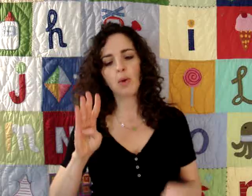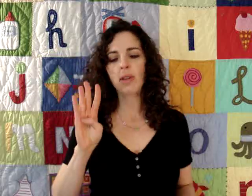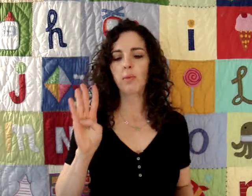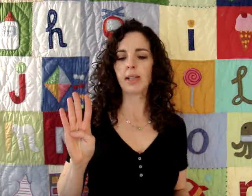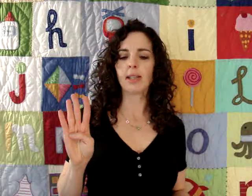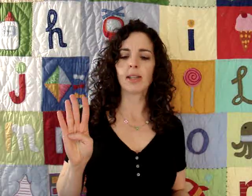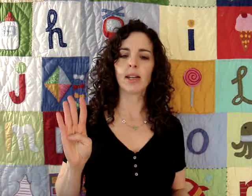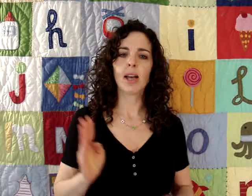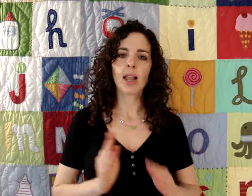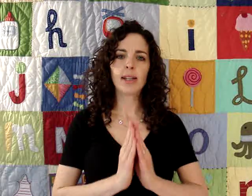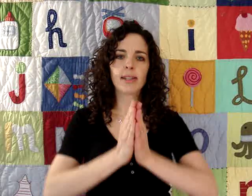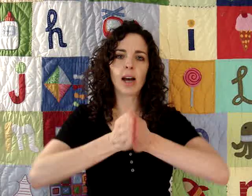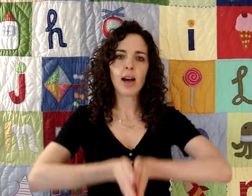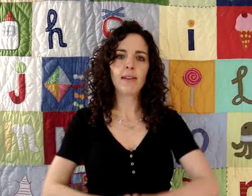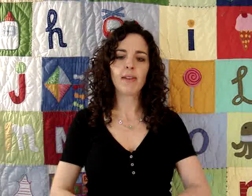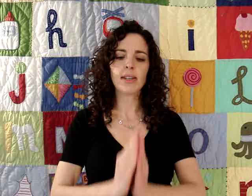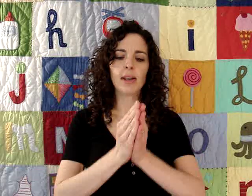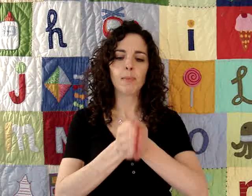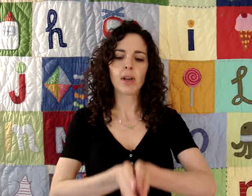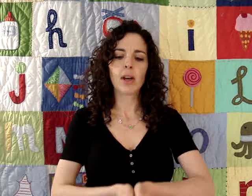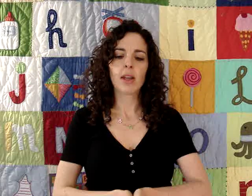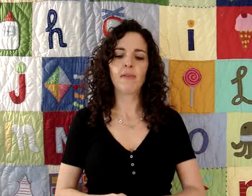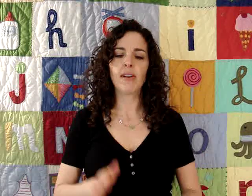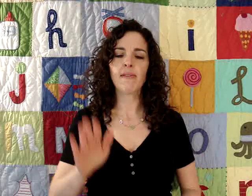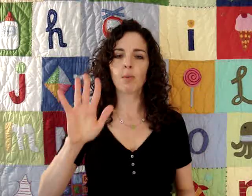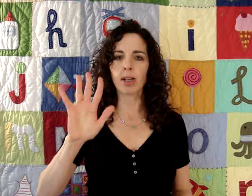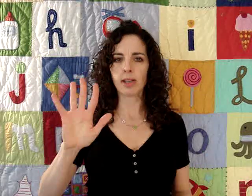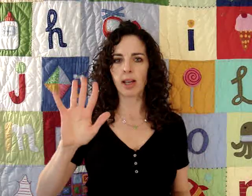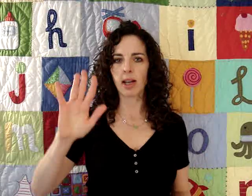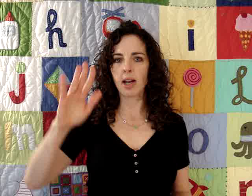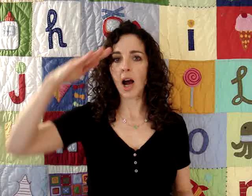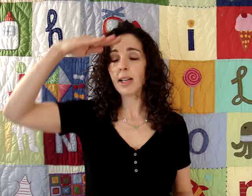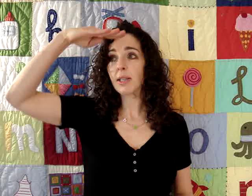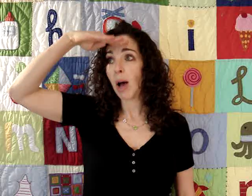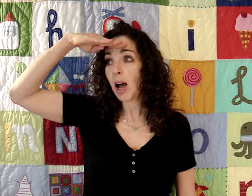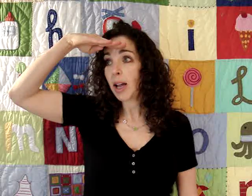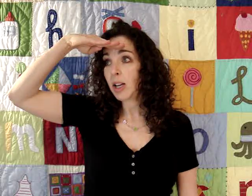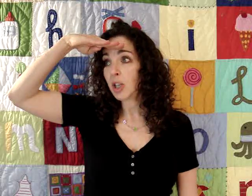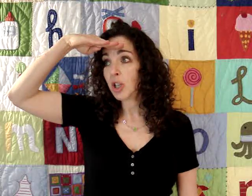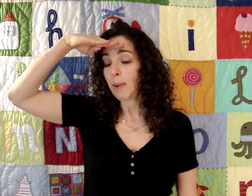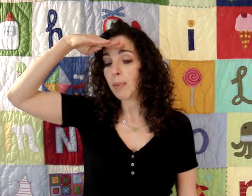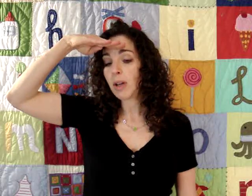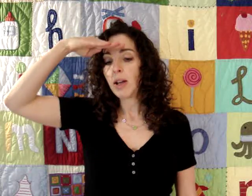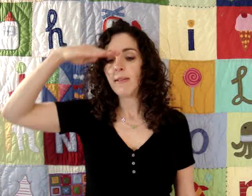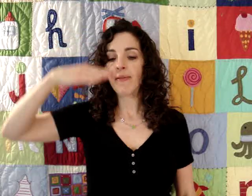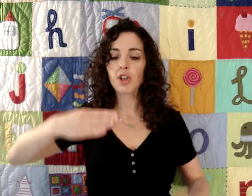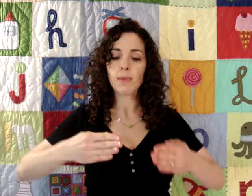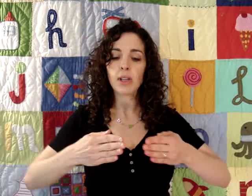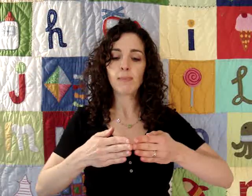fourth one said, let's dive and dip. The fifth one said, I spy a ship. Fisherman's